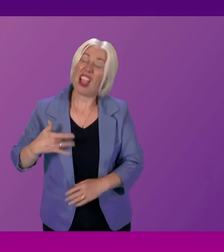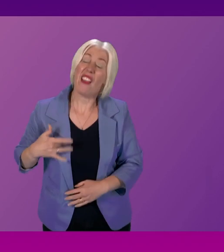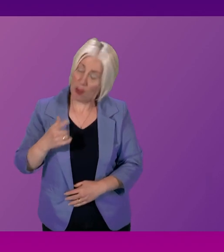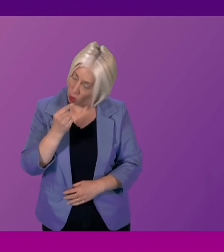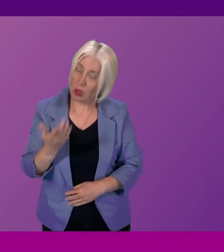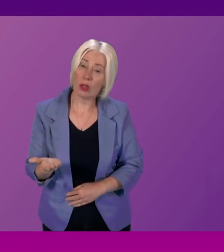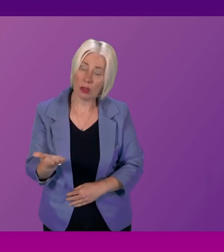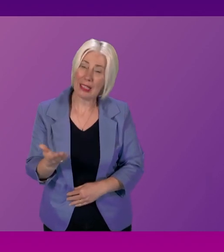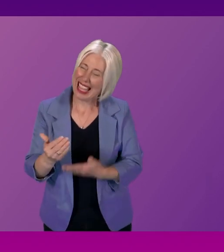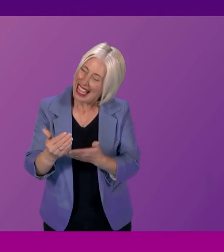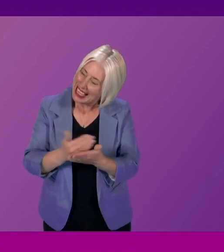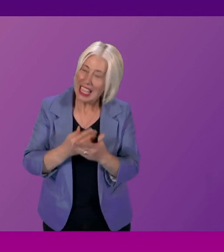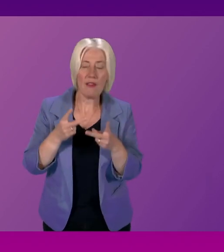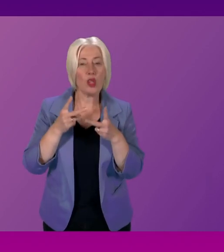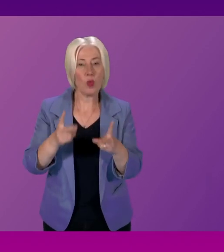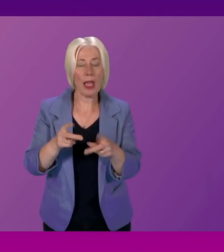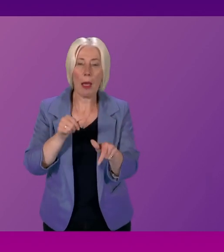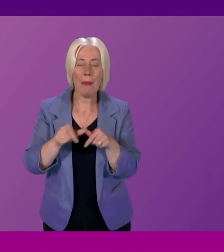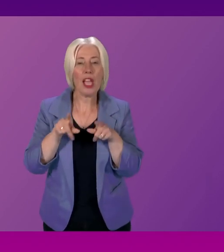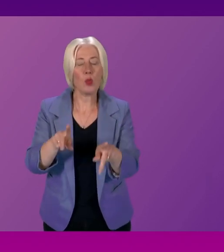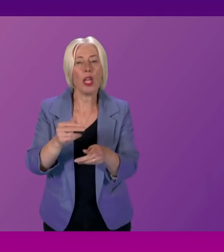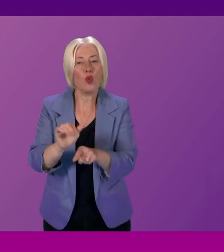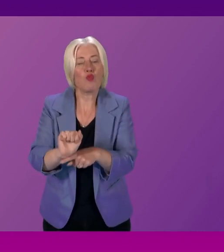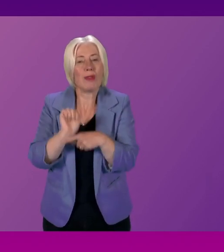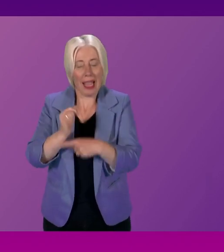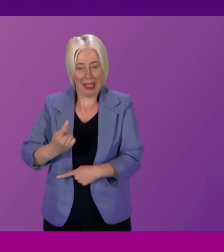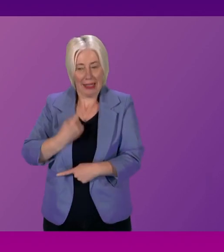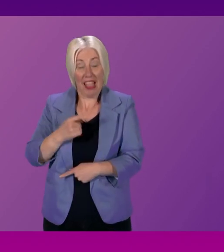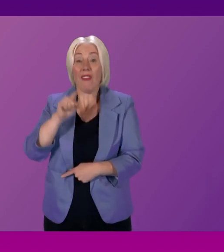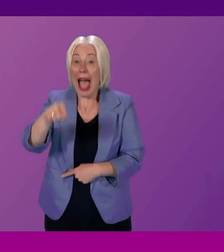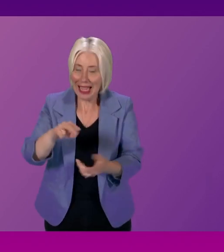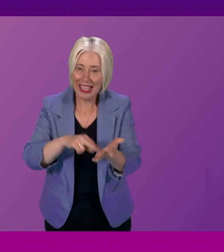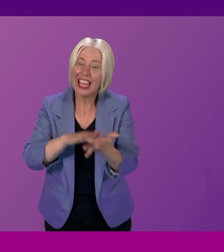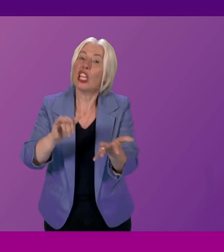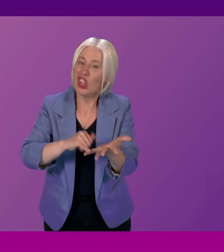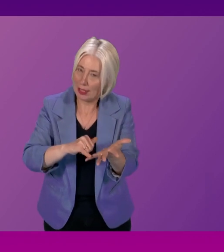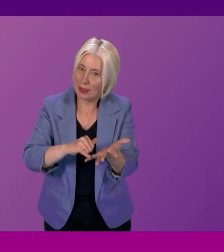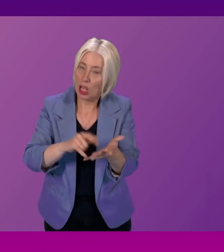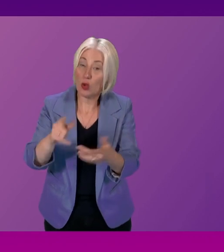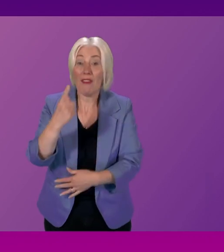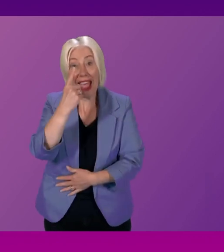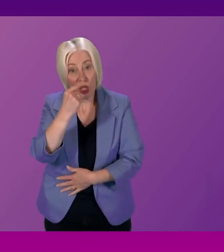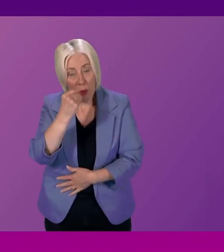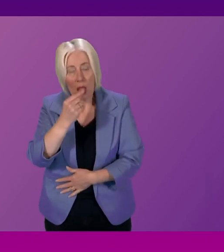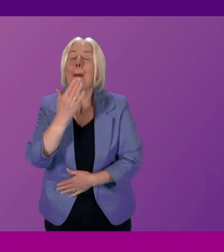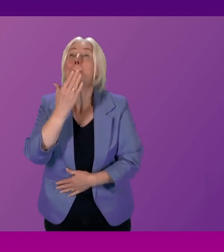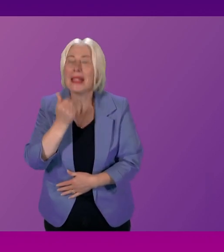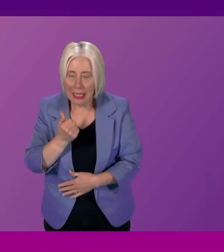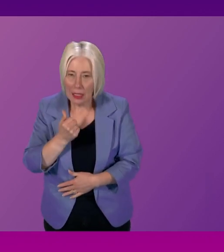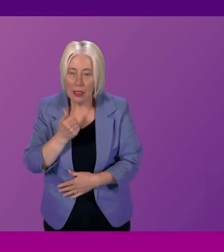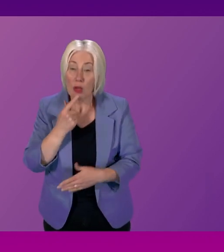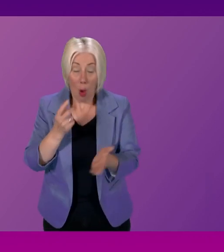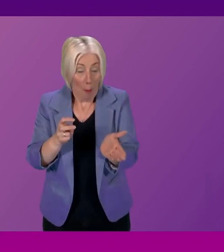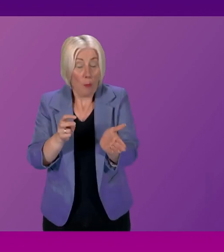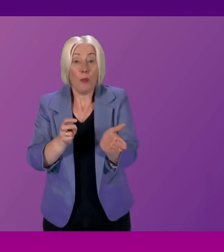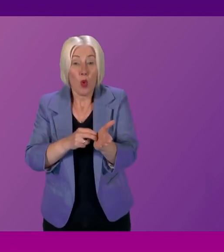is the safest and most effective way to protect yourself and the NHS this winter, so if you are eligible, please do, but are yet to book an